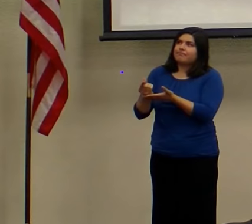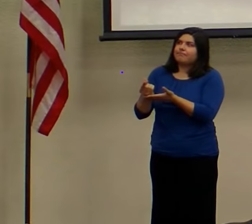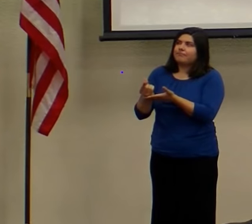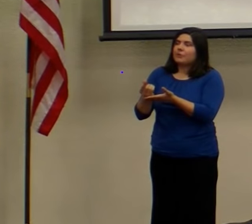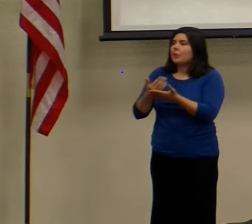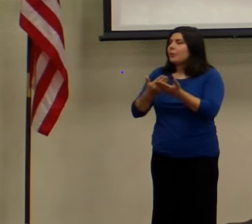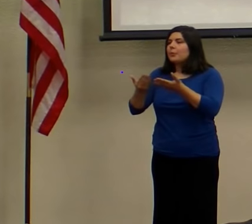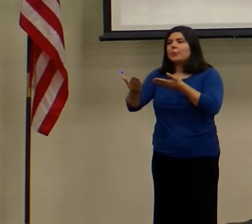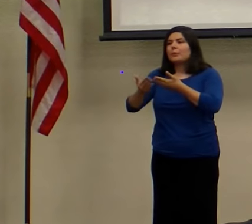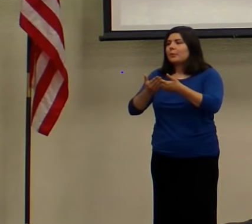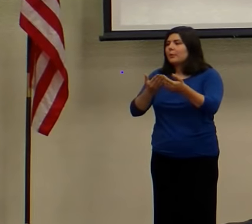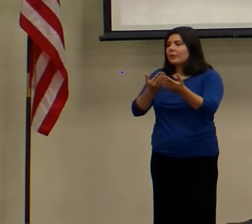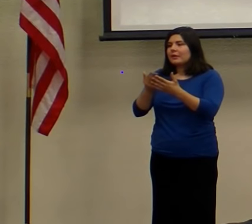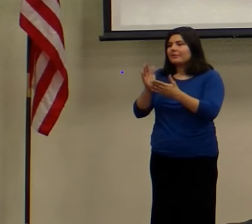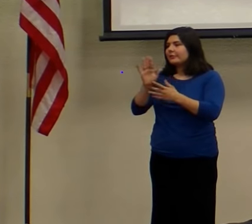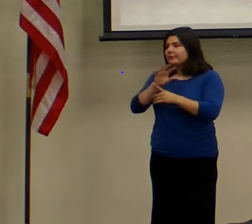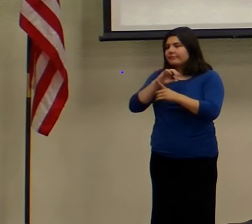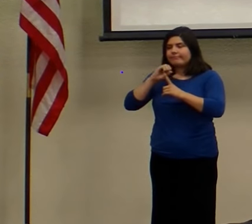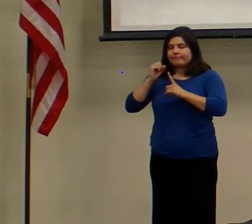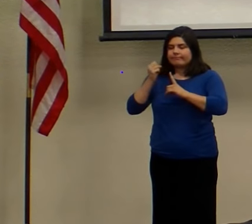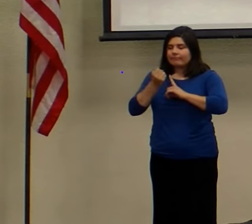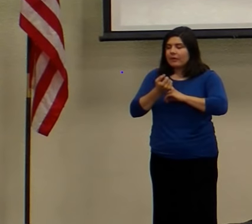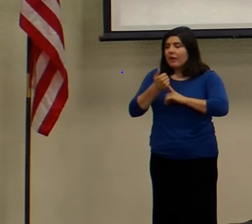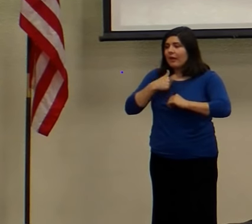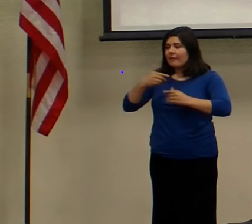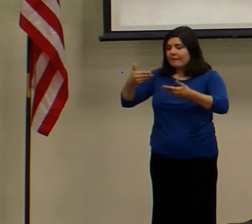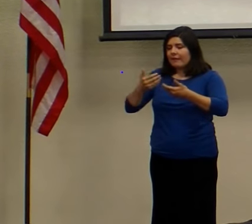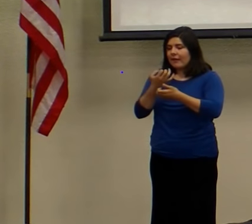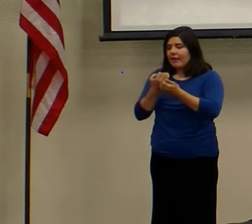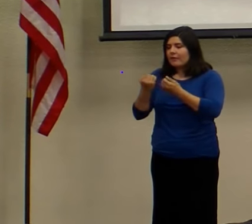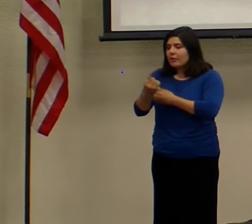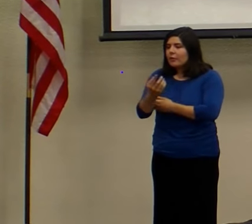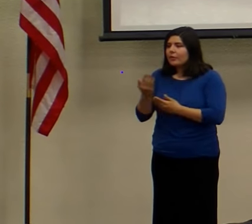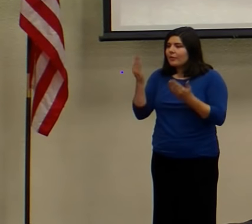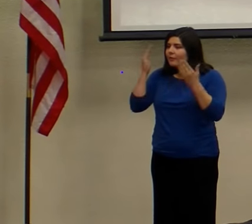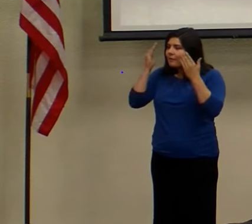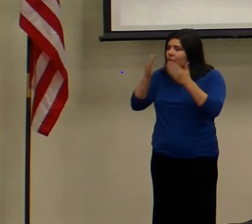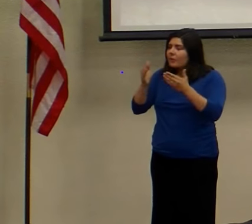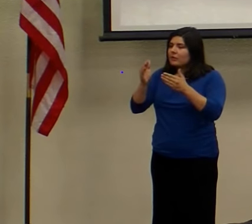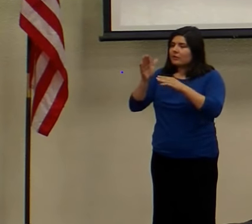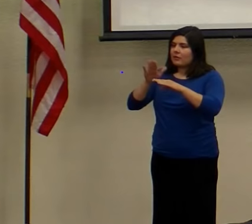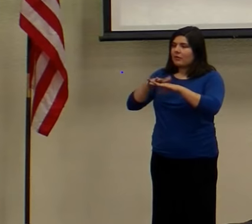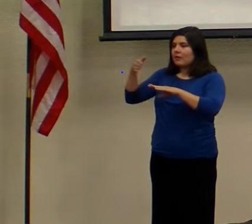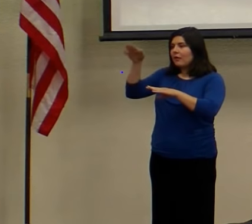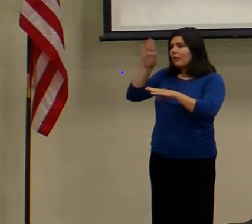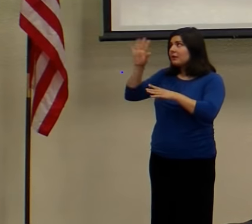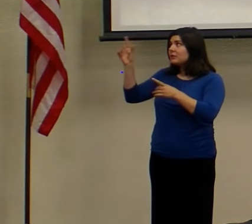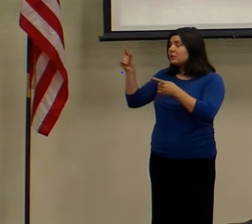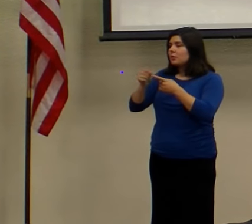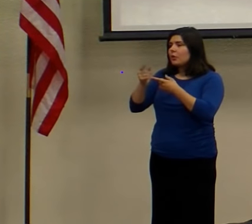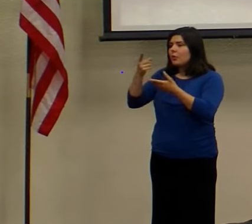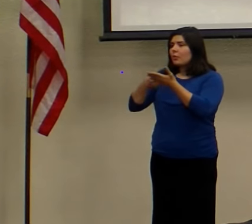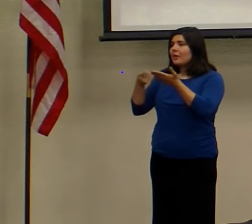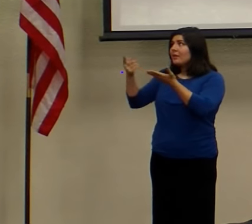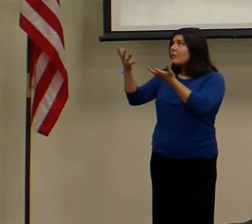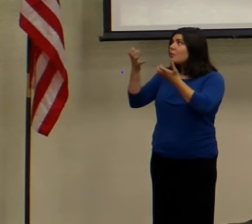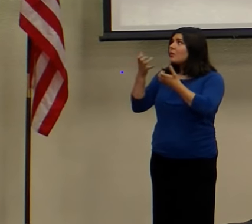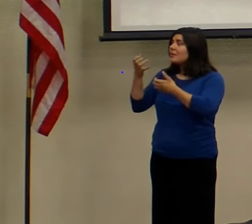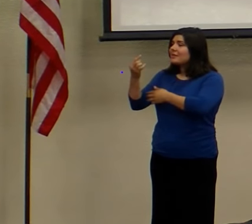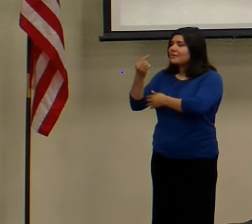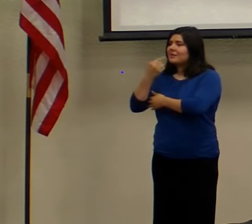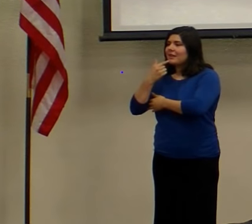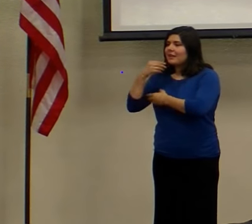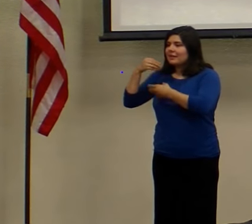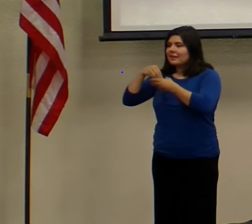Whatever it may be, I would invite us all right now to focus on God's word. What he's wanting to say in the next 22